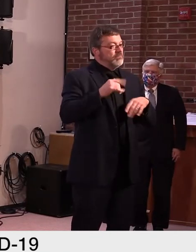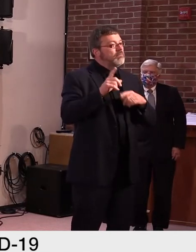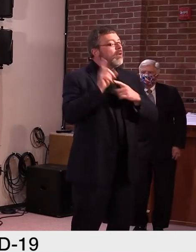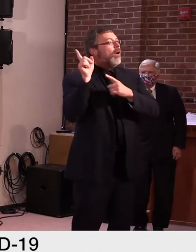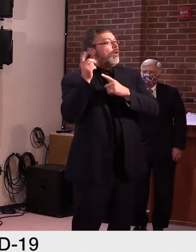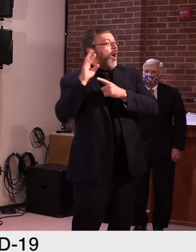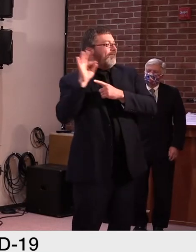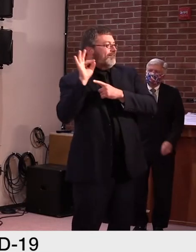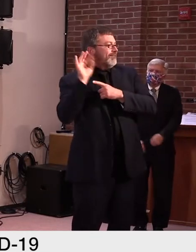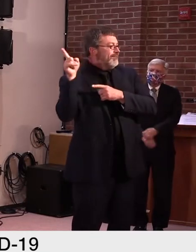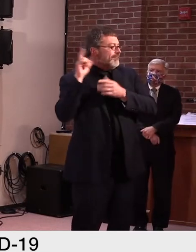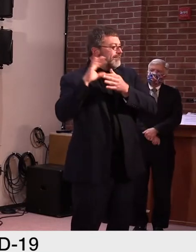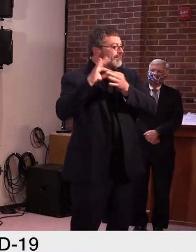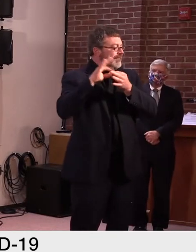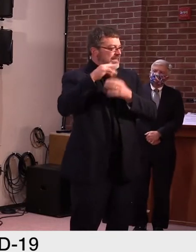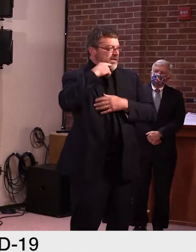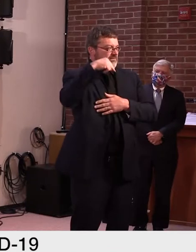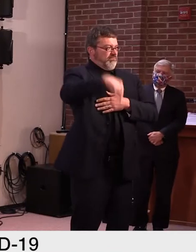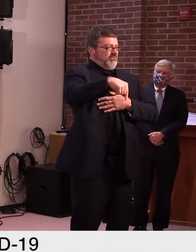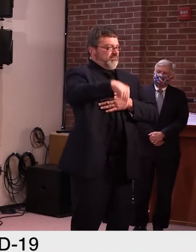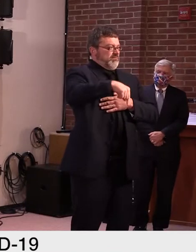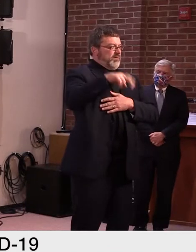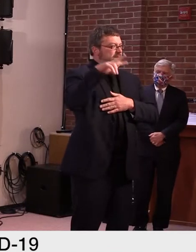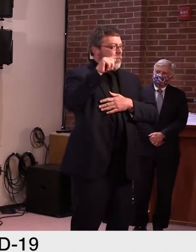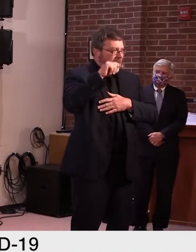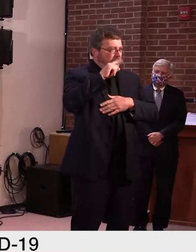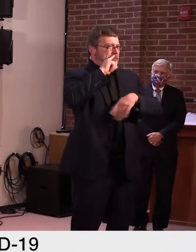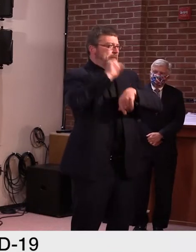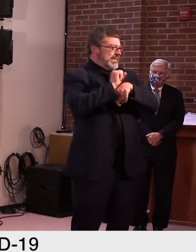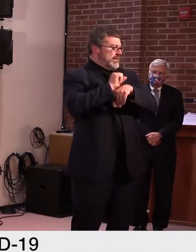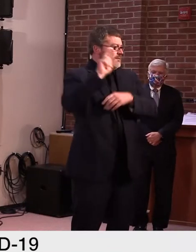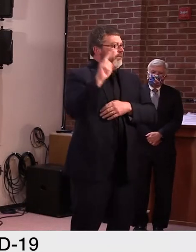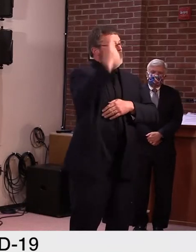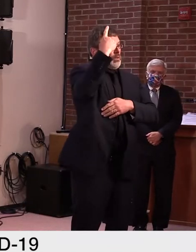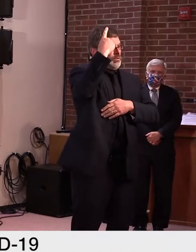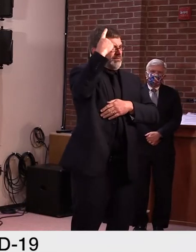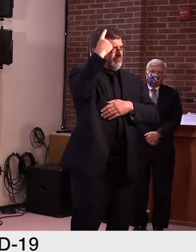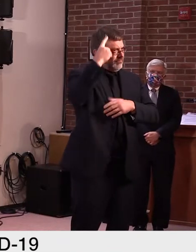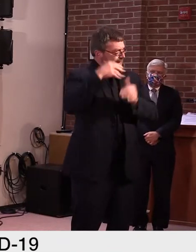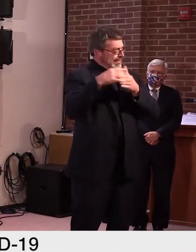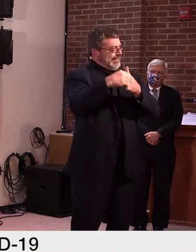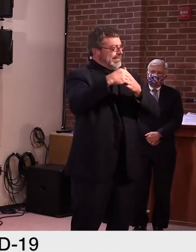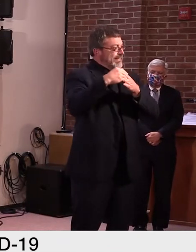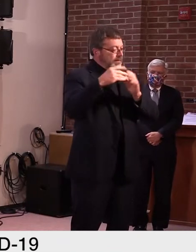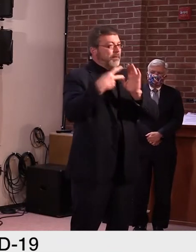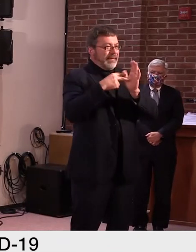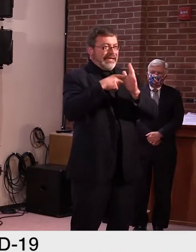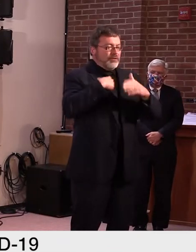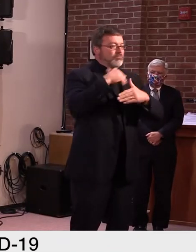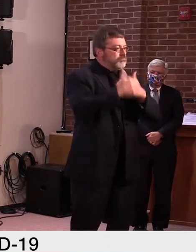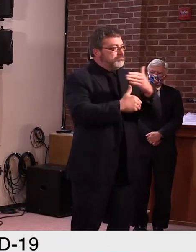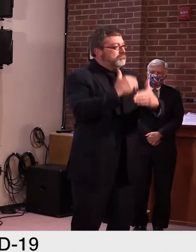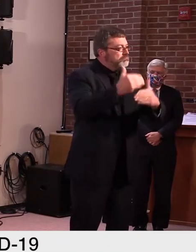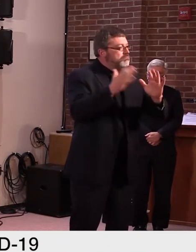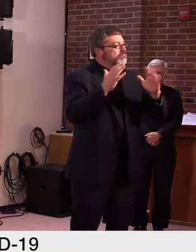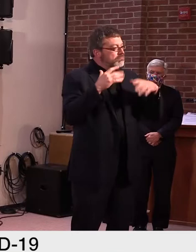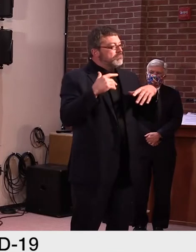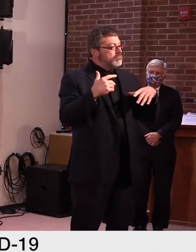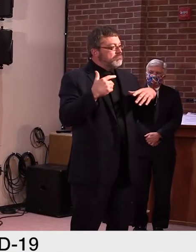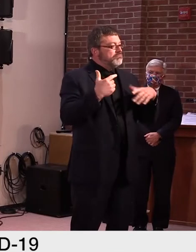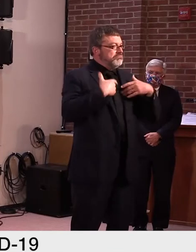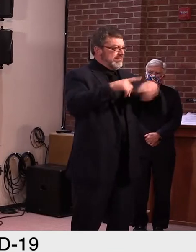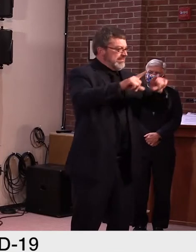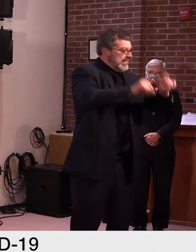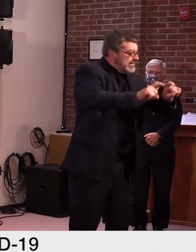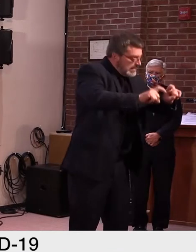is why we've been able to do this, saying, when you have a test positivity of two-tenths of one percent, you